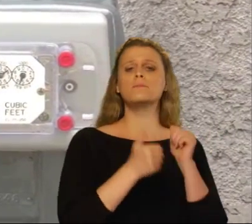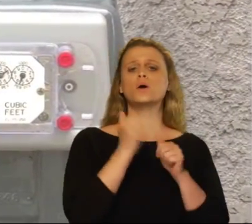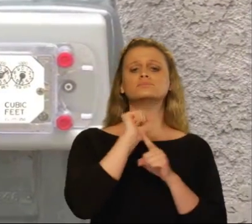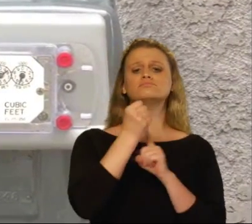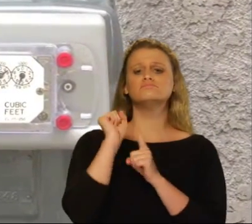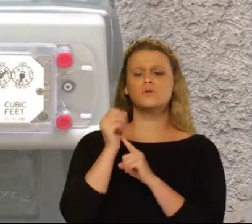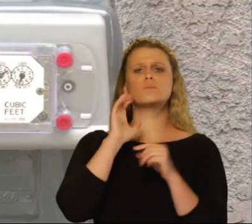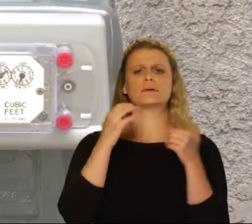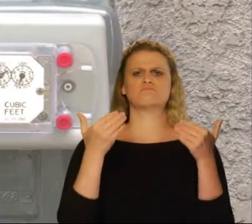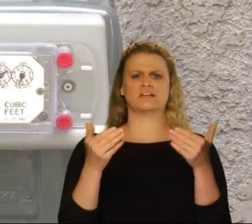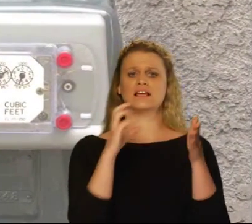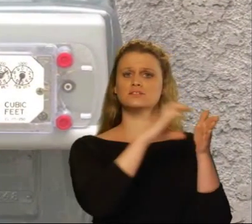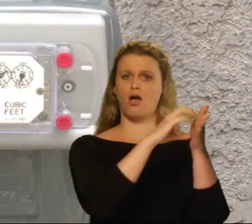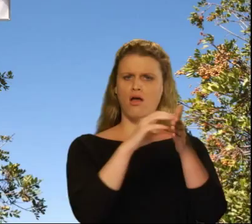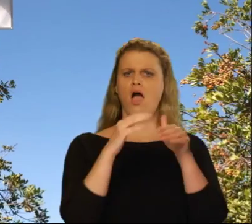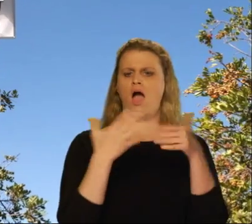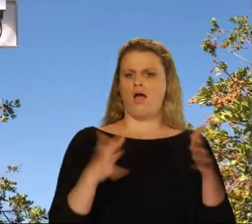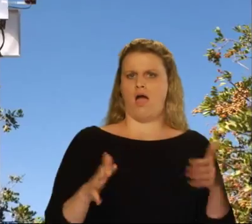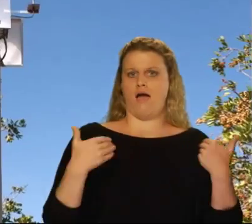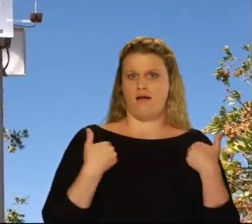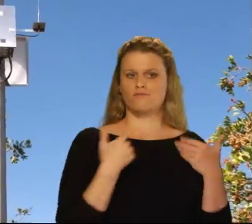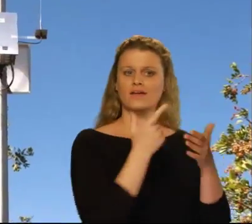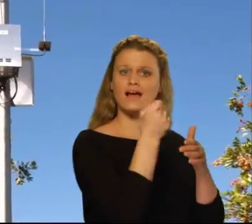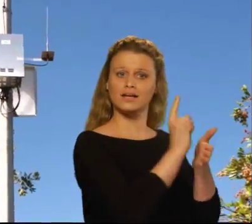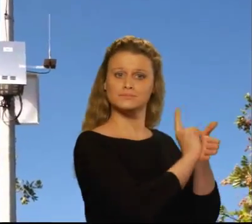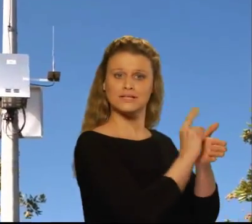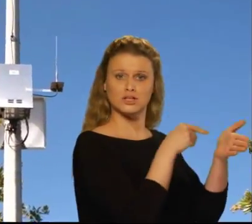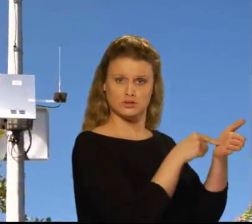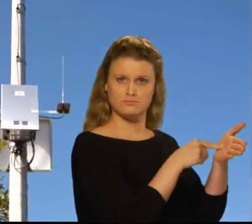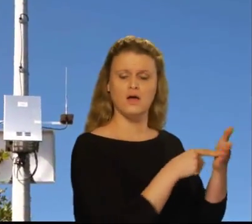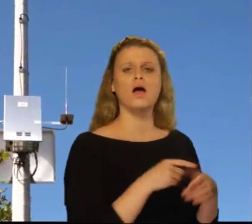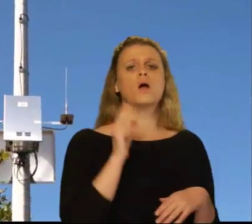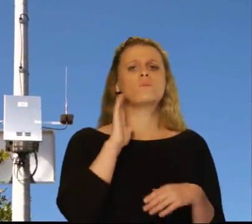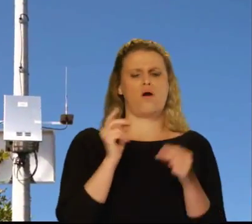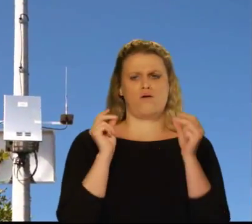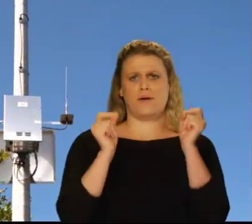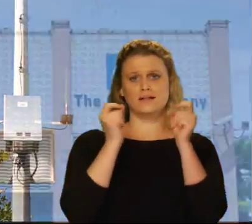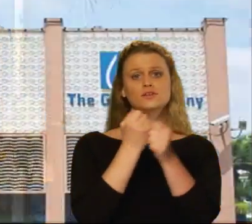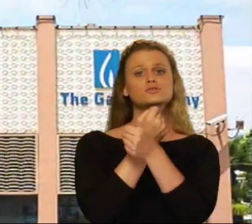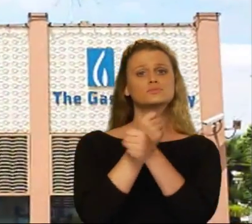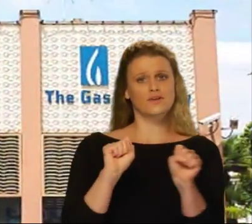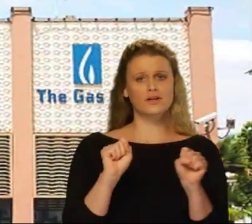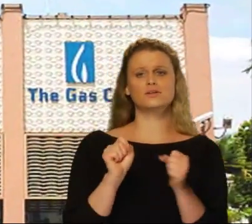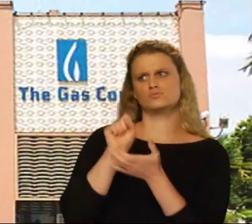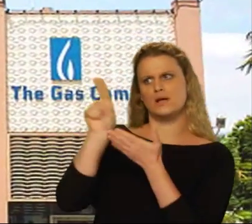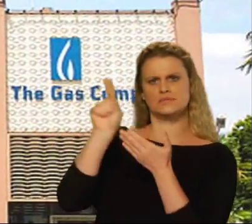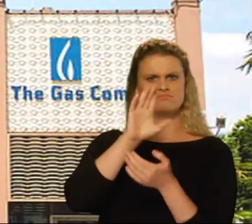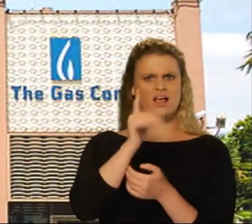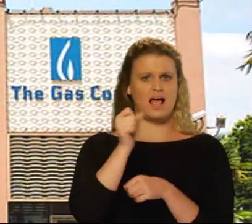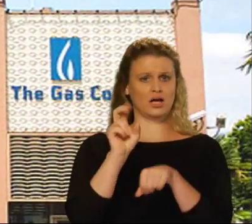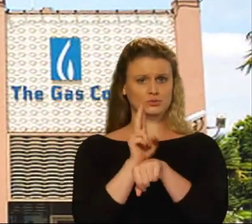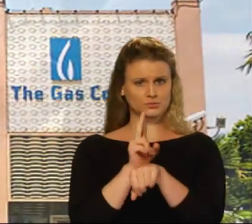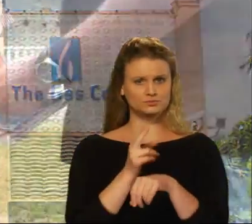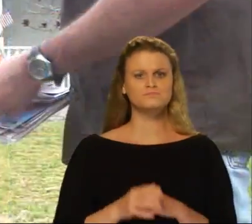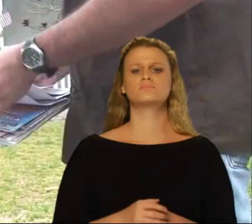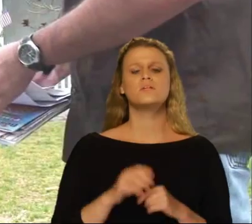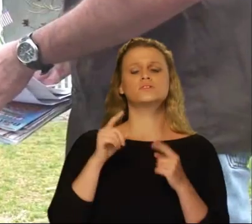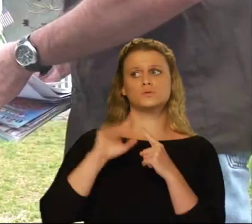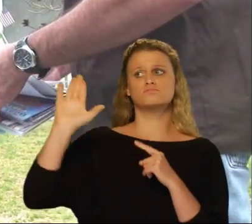gas meter, will automatically and securely transmit your gas usage to our customer service and billing center. A